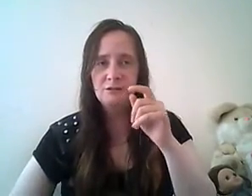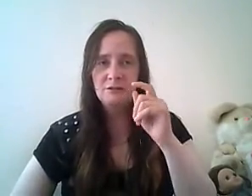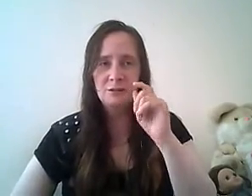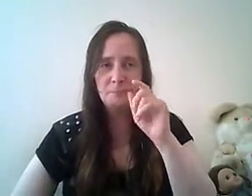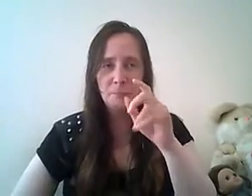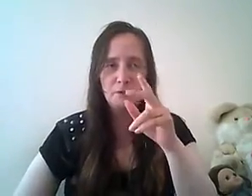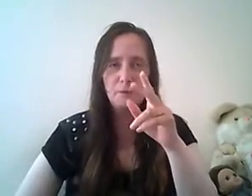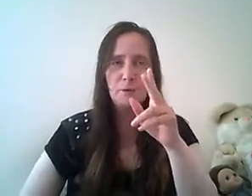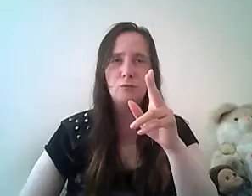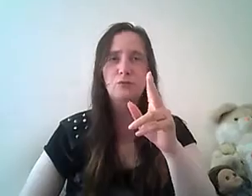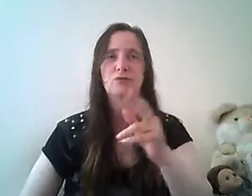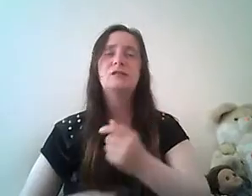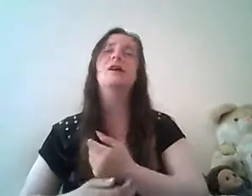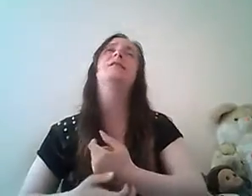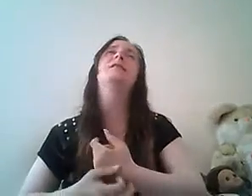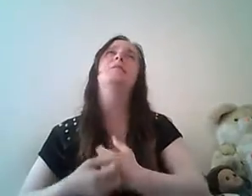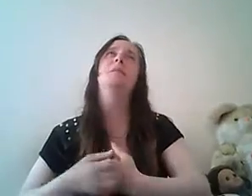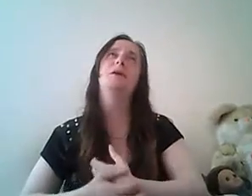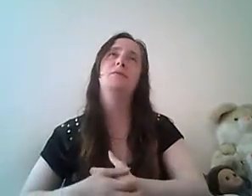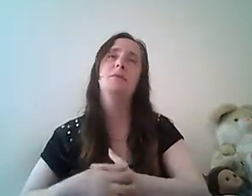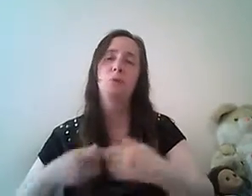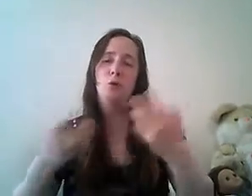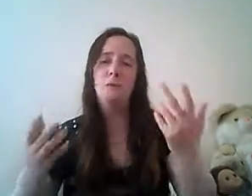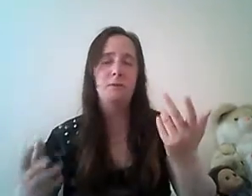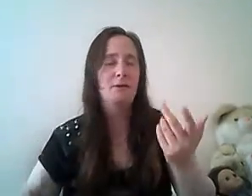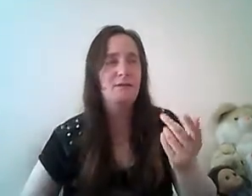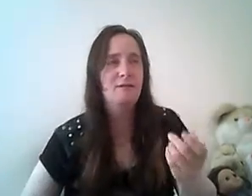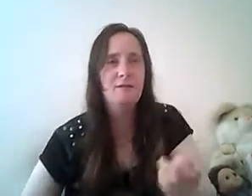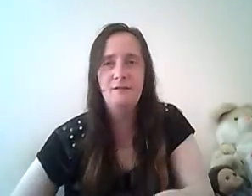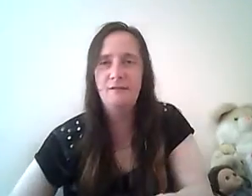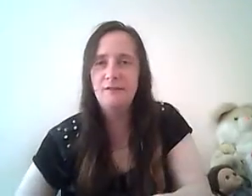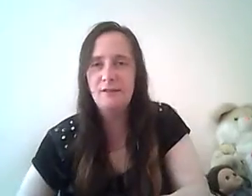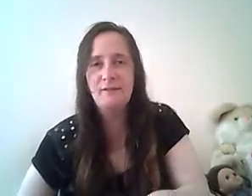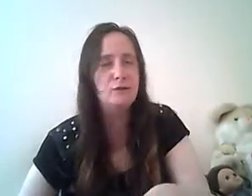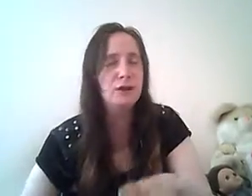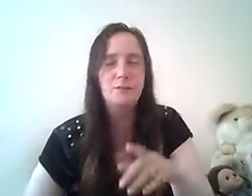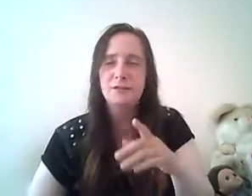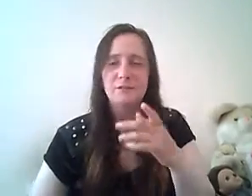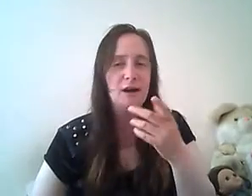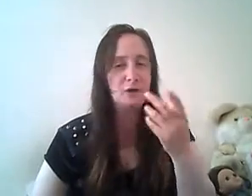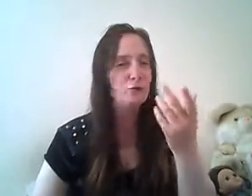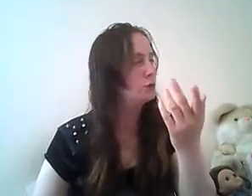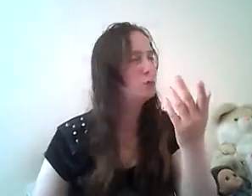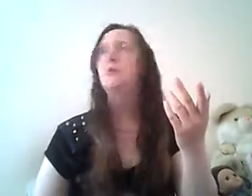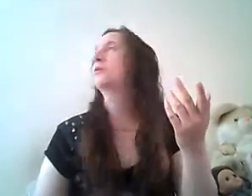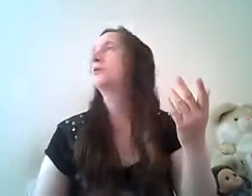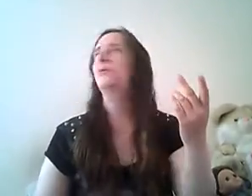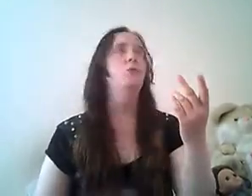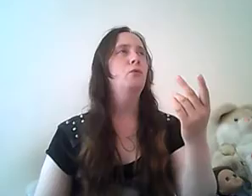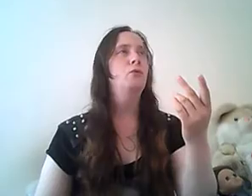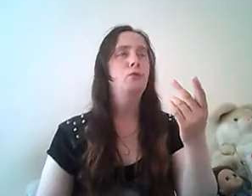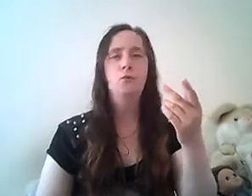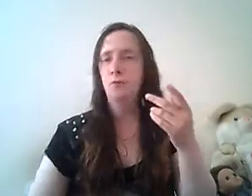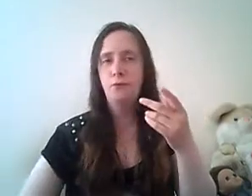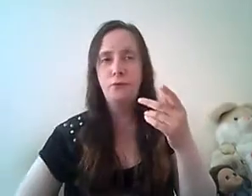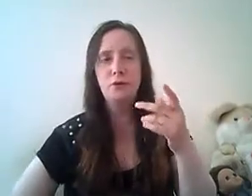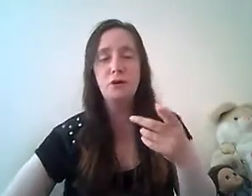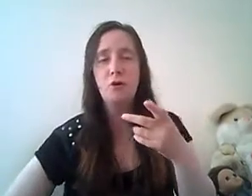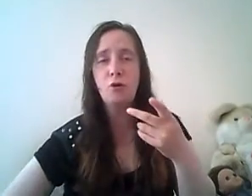you just put the burritos in the microwave blow it up then the first time was a scenario done look who get caught